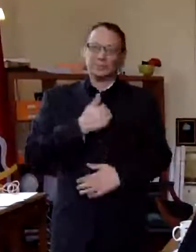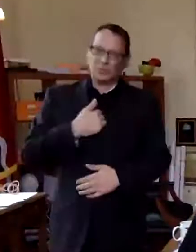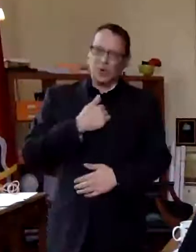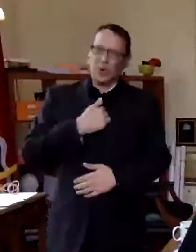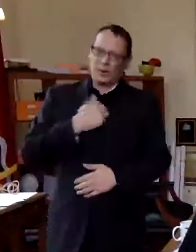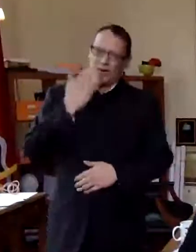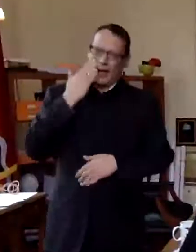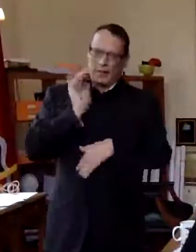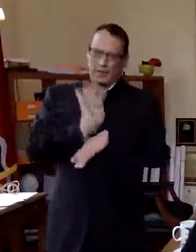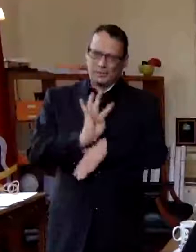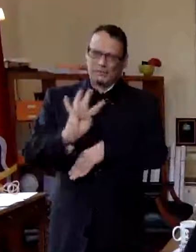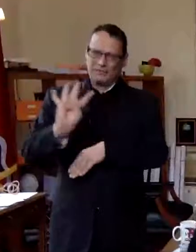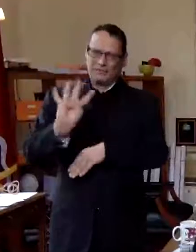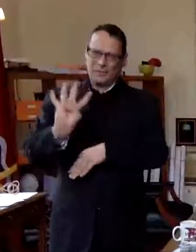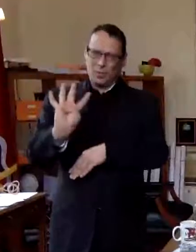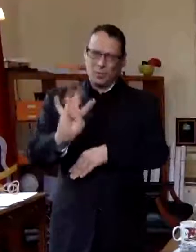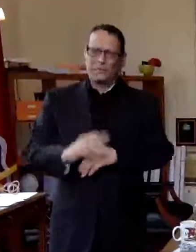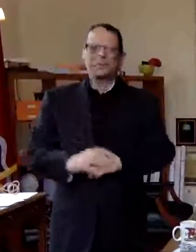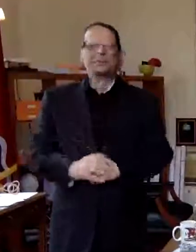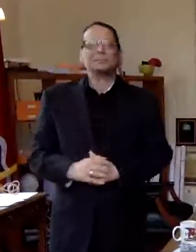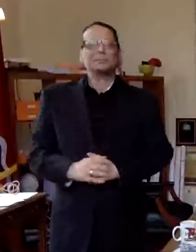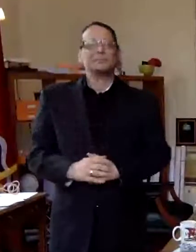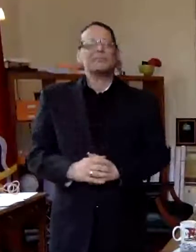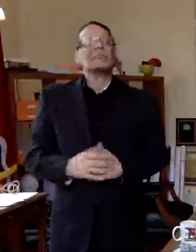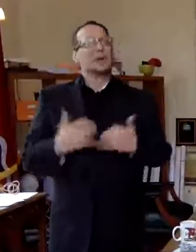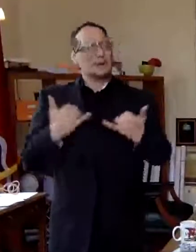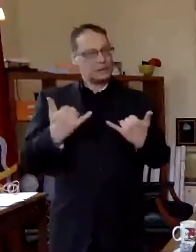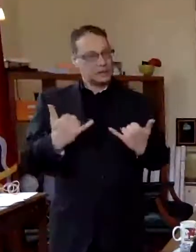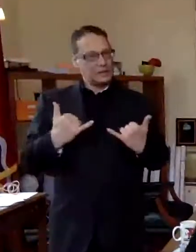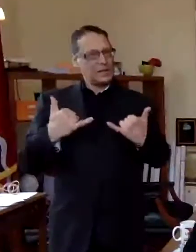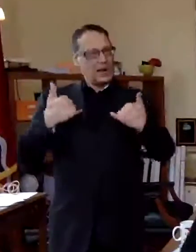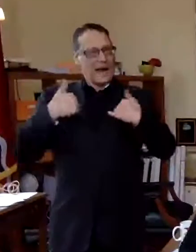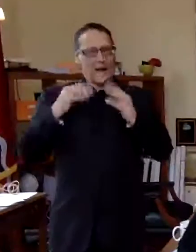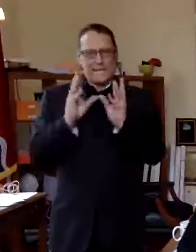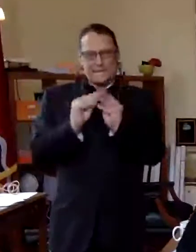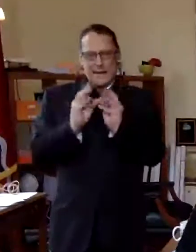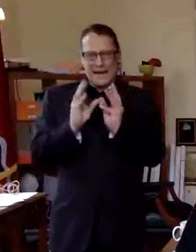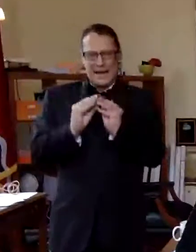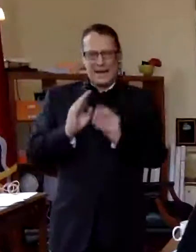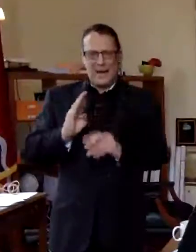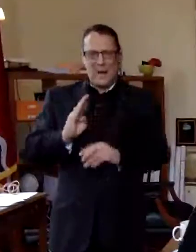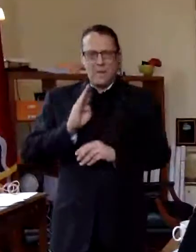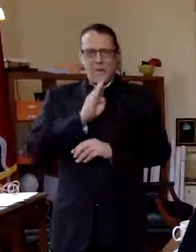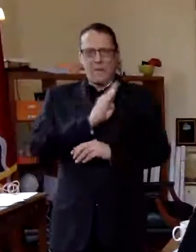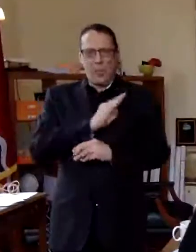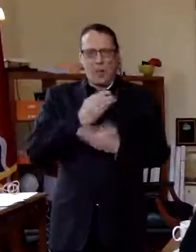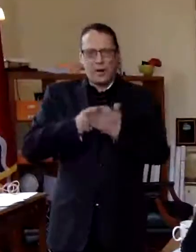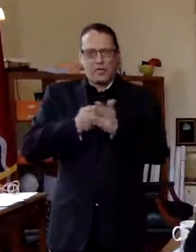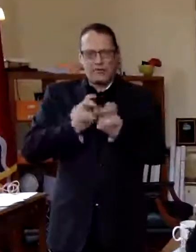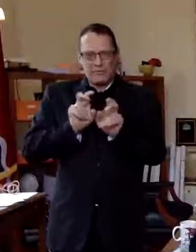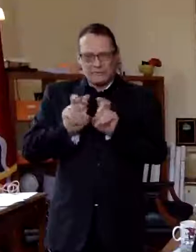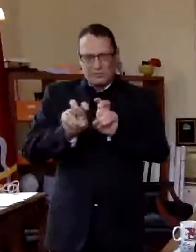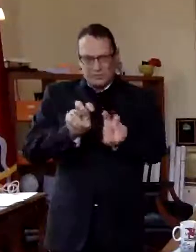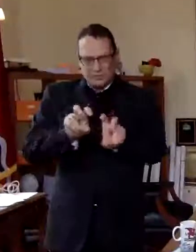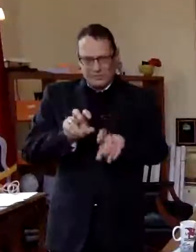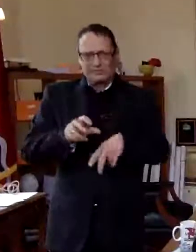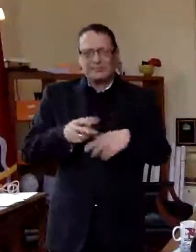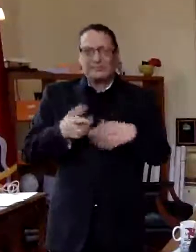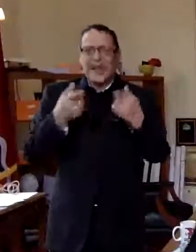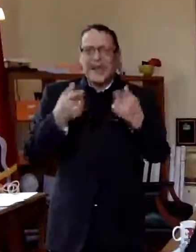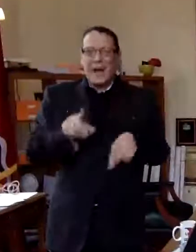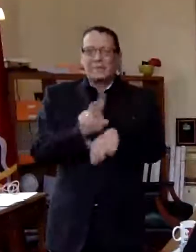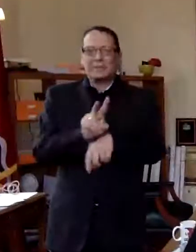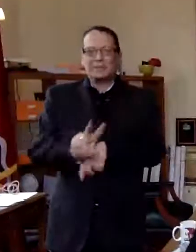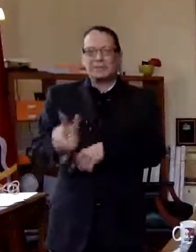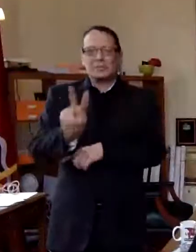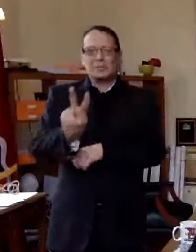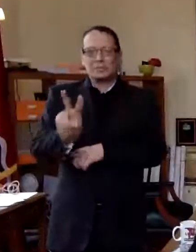know it's about four o'clock we had a meeting this afternoon the board of estimate and apportionment that happened at two o